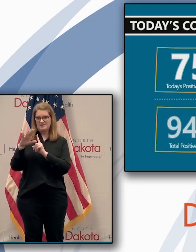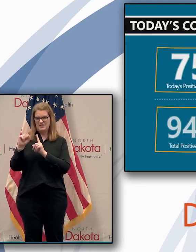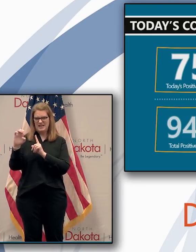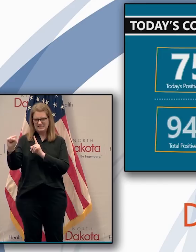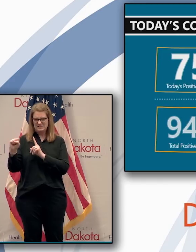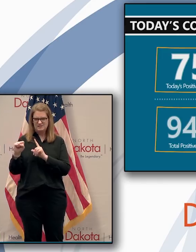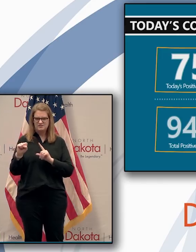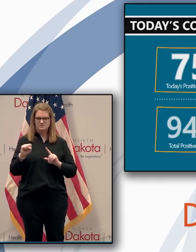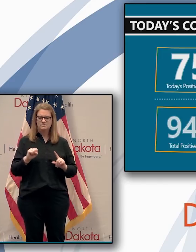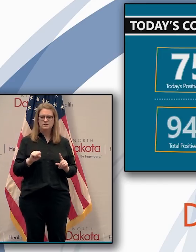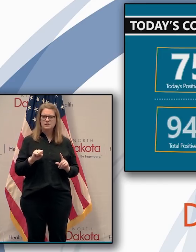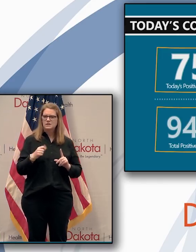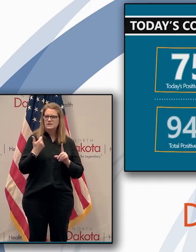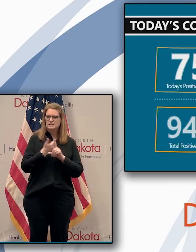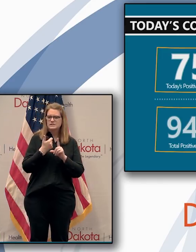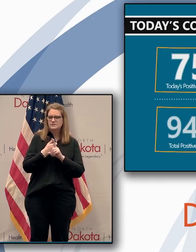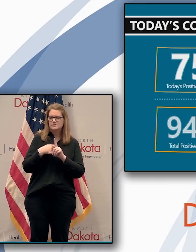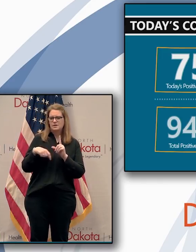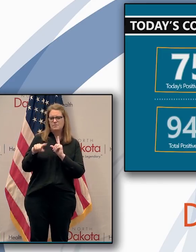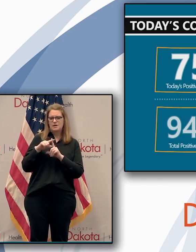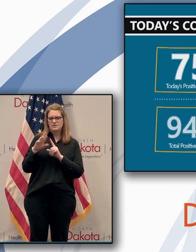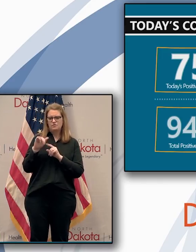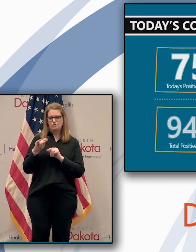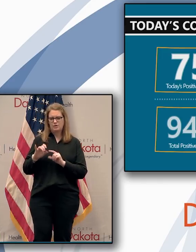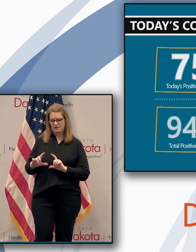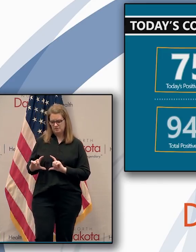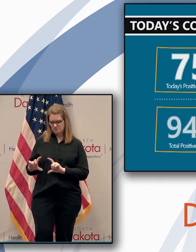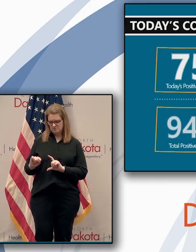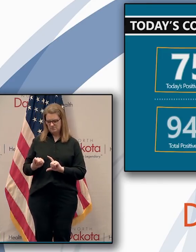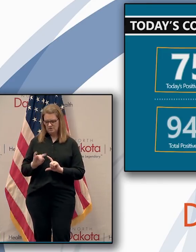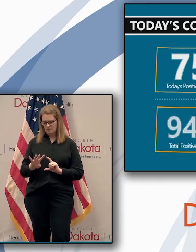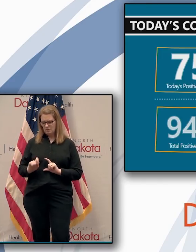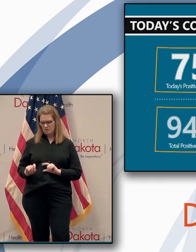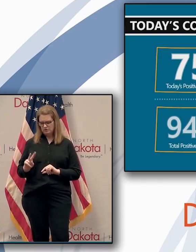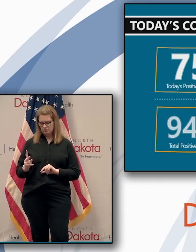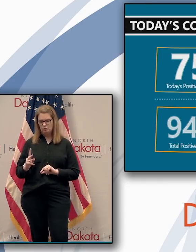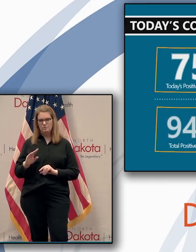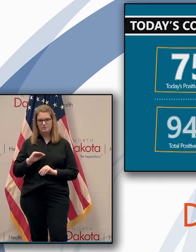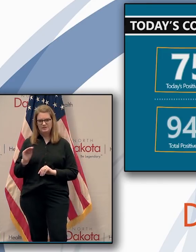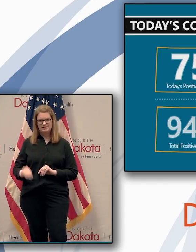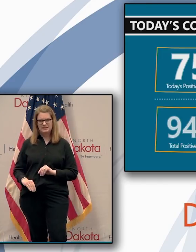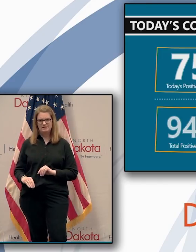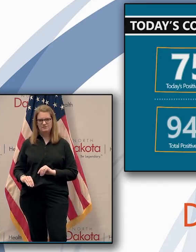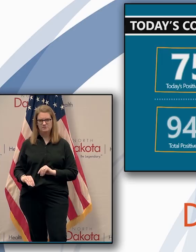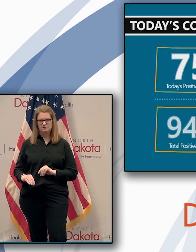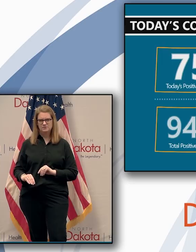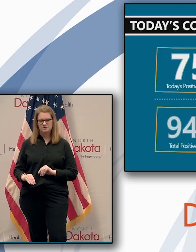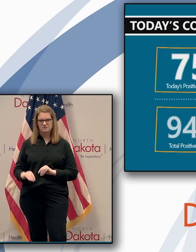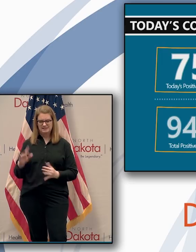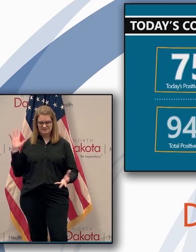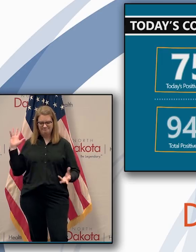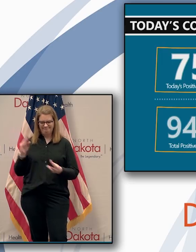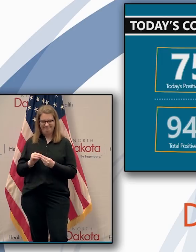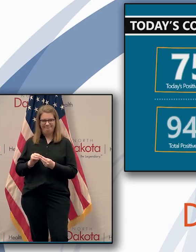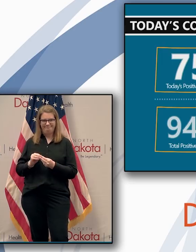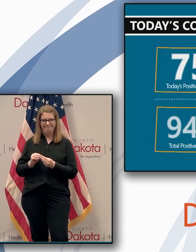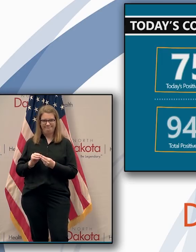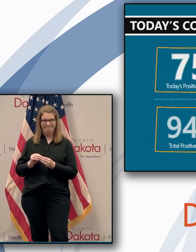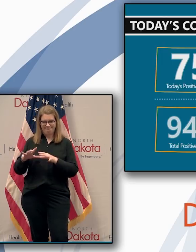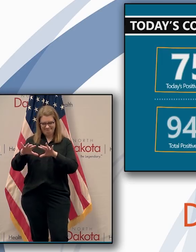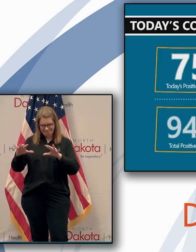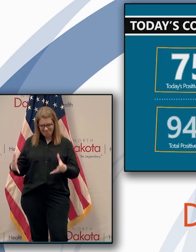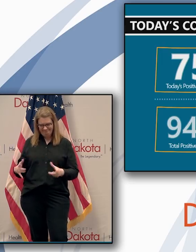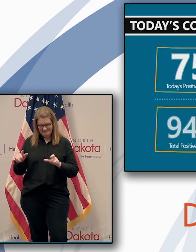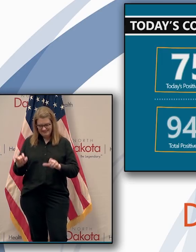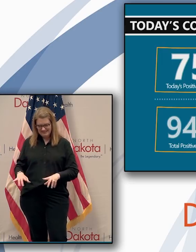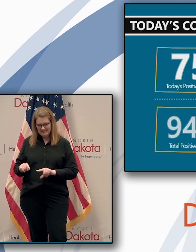That is our positive rate in the lower right hand corner of the slide 4.2 percent. That remains the fifth lowest rate in the country